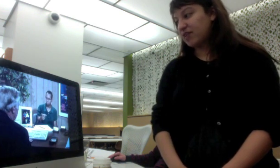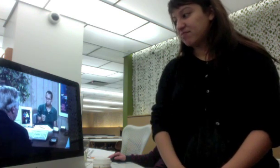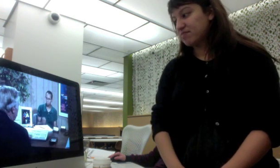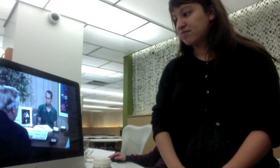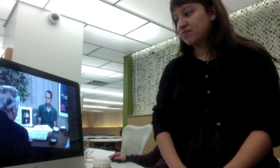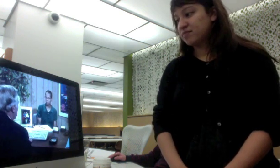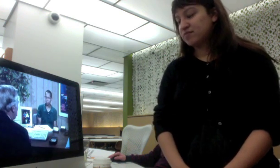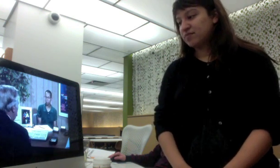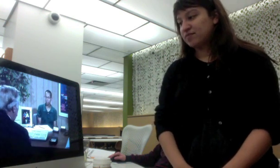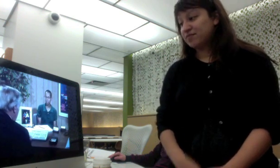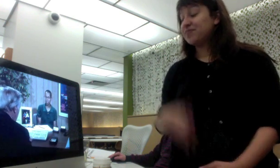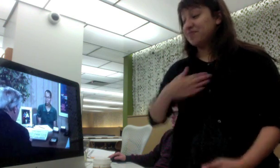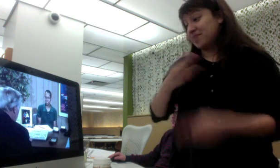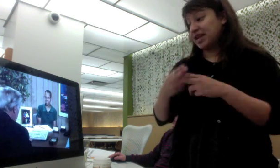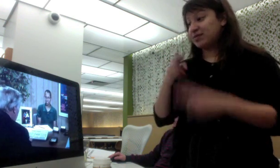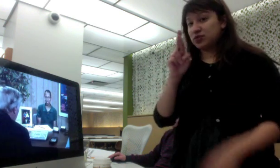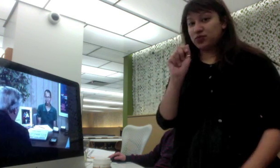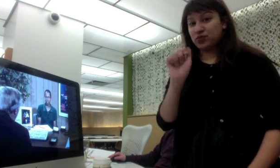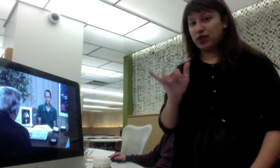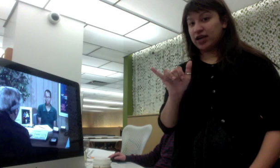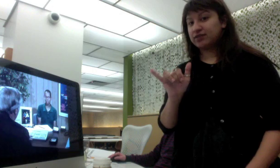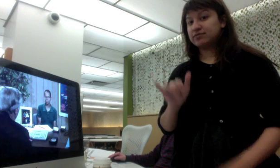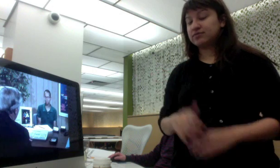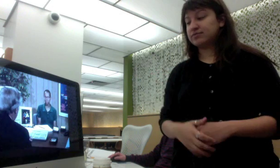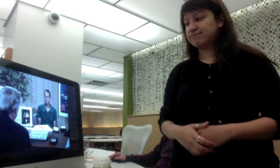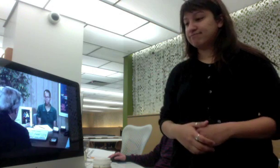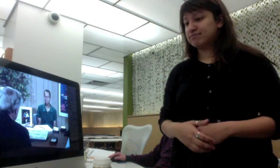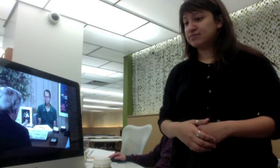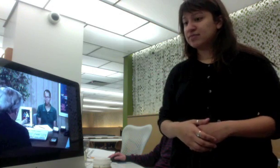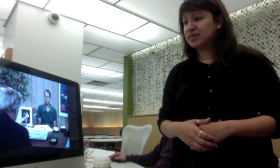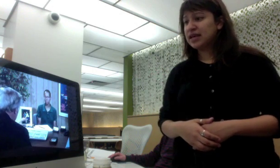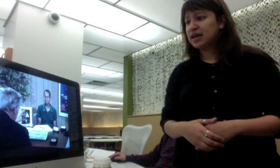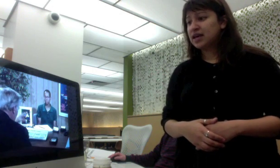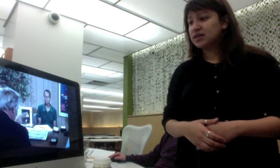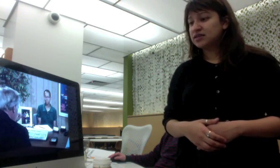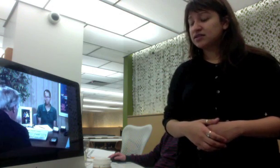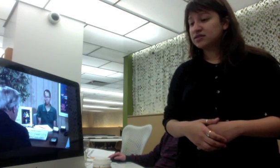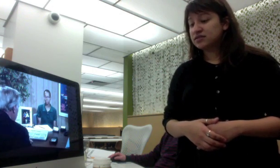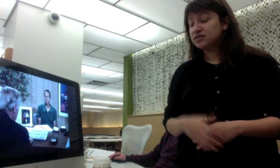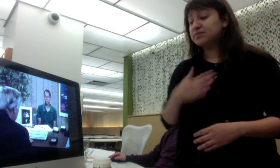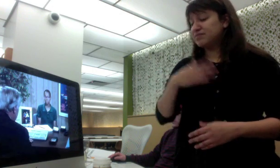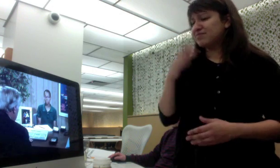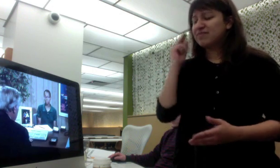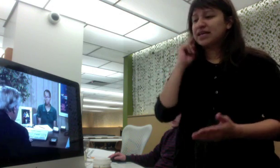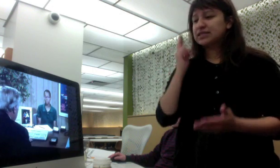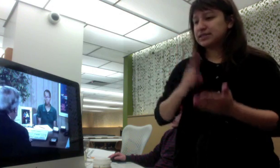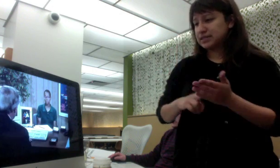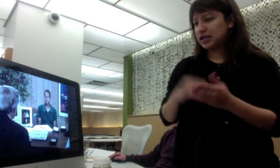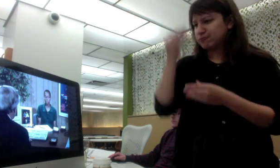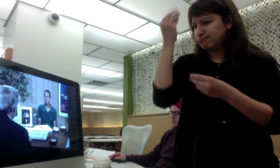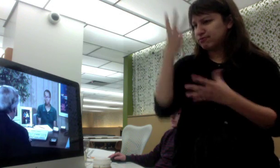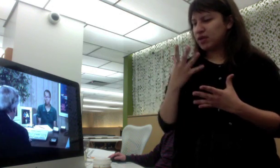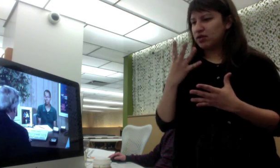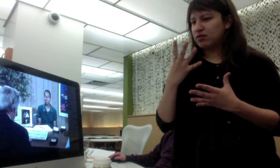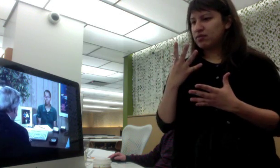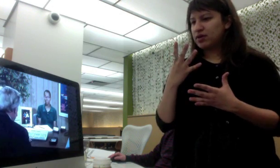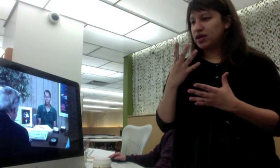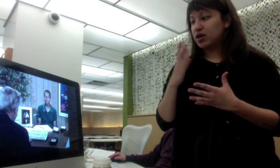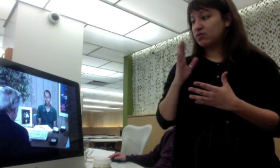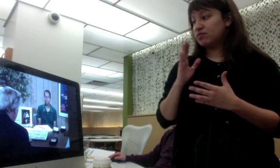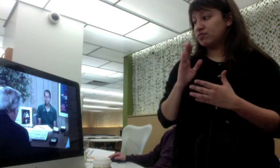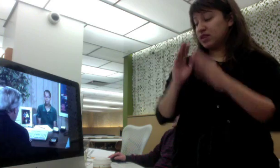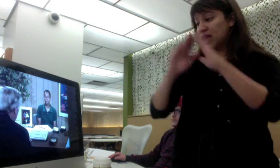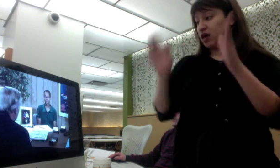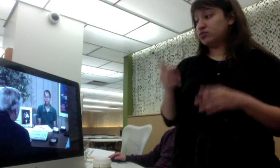what is your name? I'm Ray, and the house that, I've been told, the receptionist told me that the house that you're interested